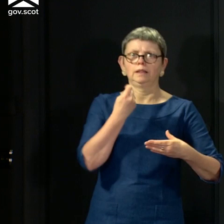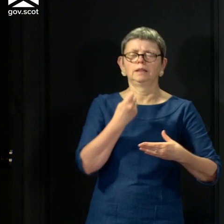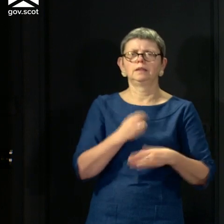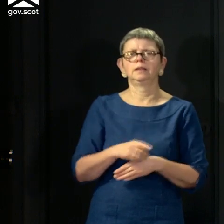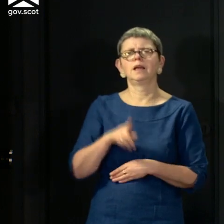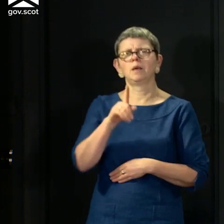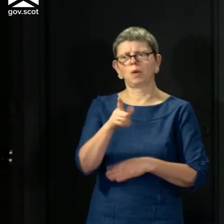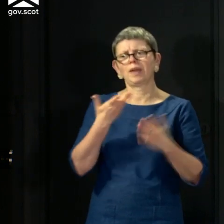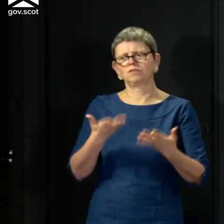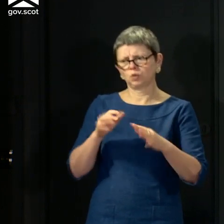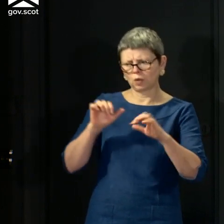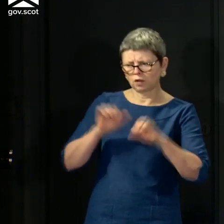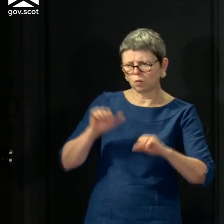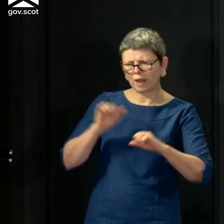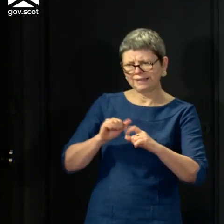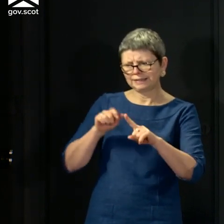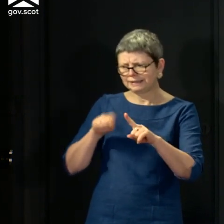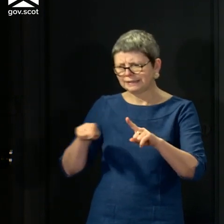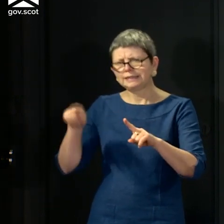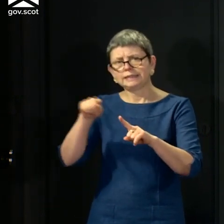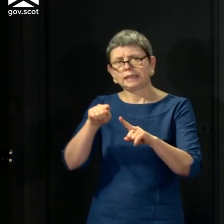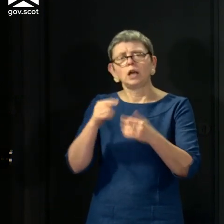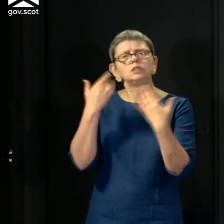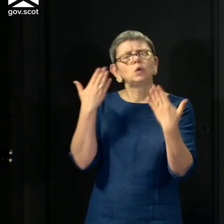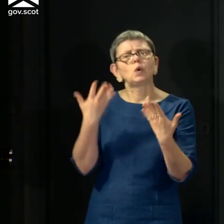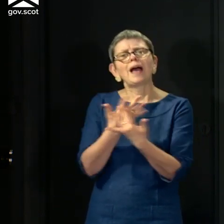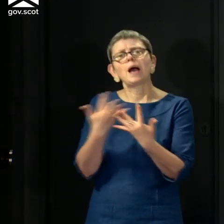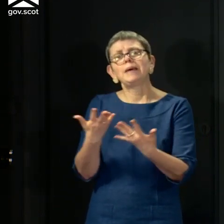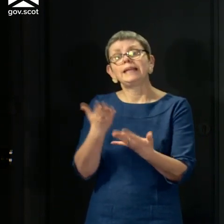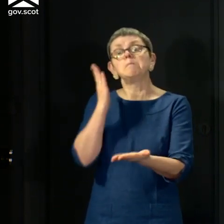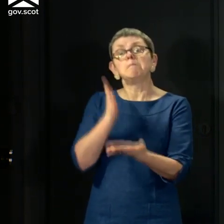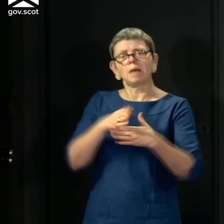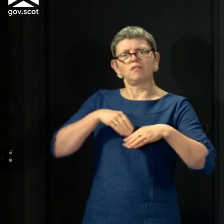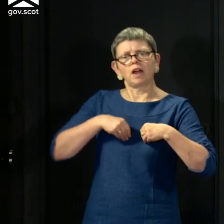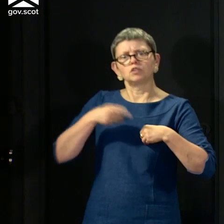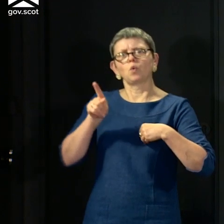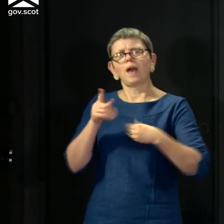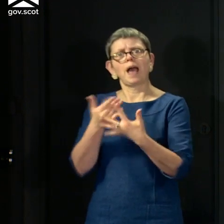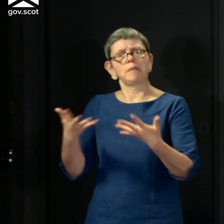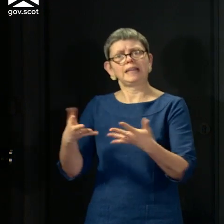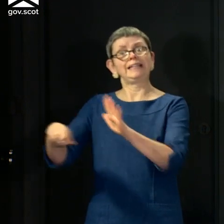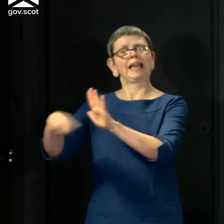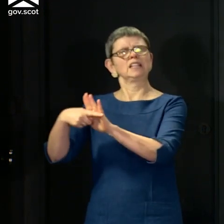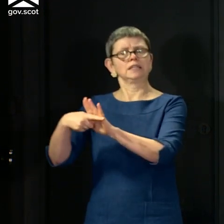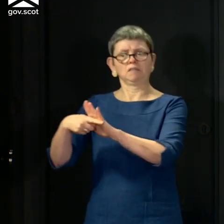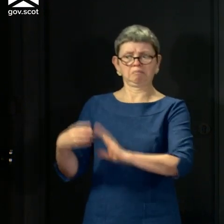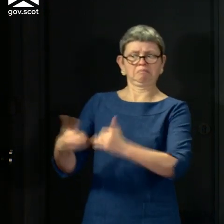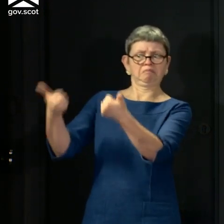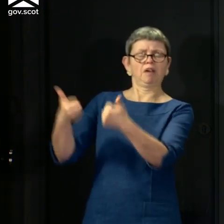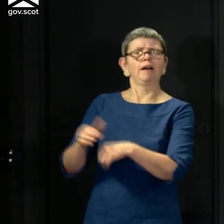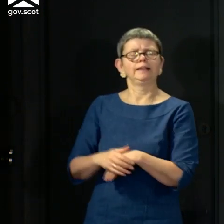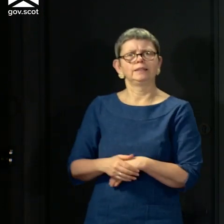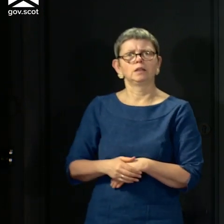a few more days until we can break it down into positive and negative tests. In total, therefore, I can confirm that 4